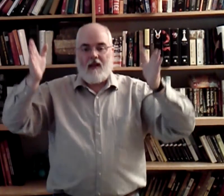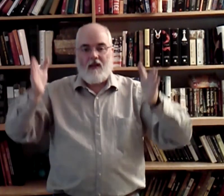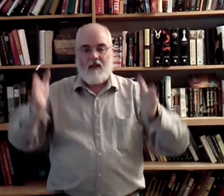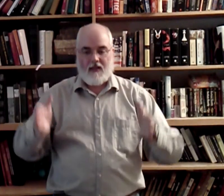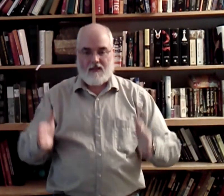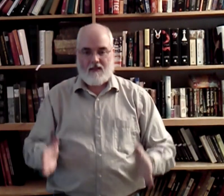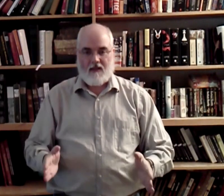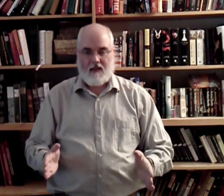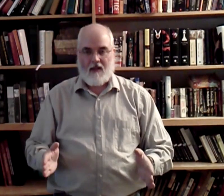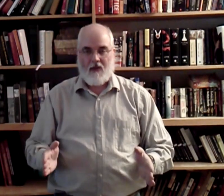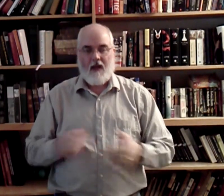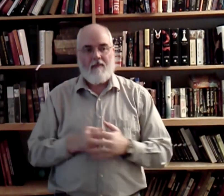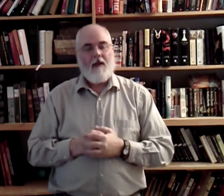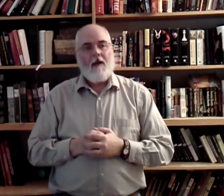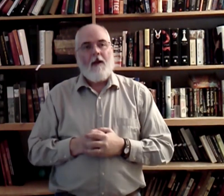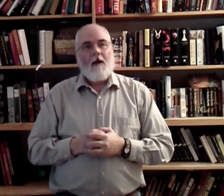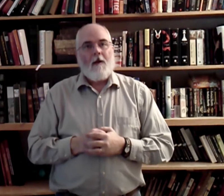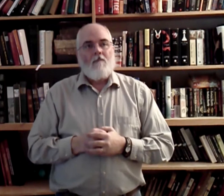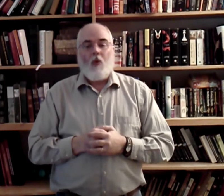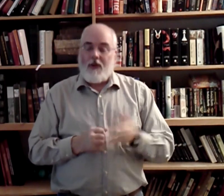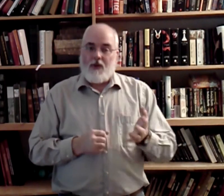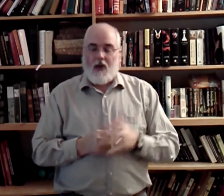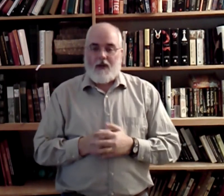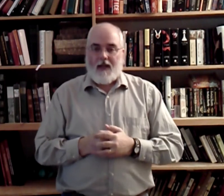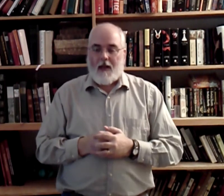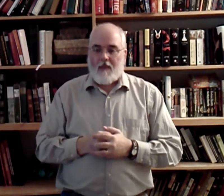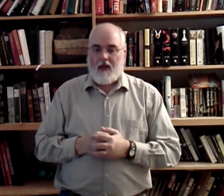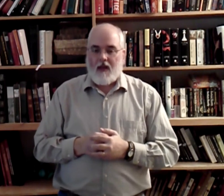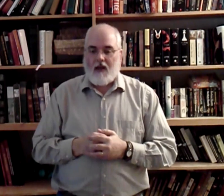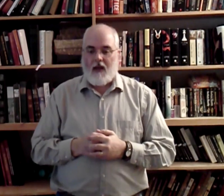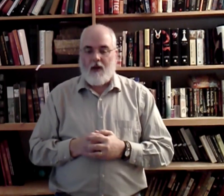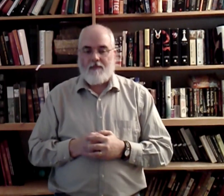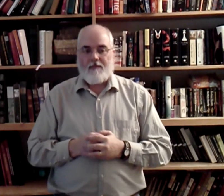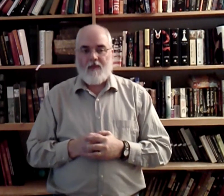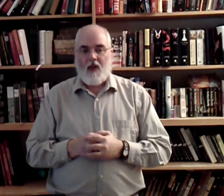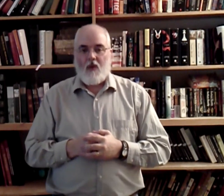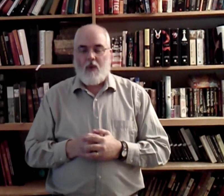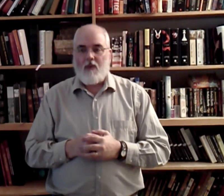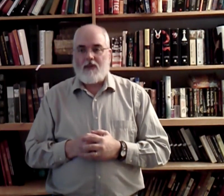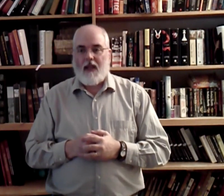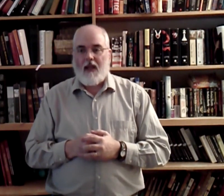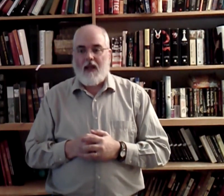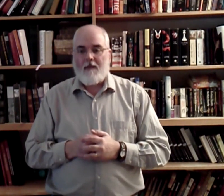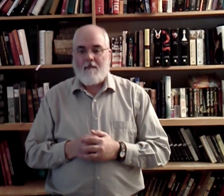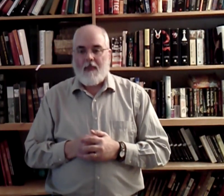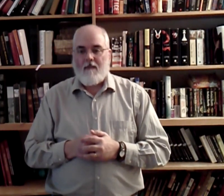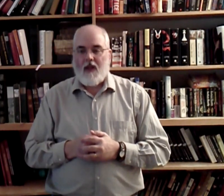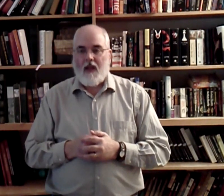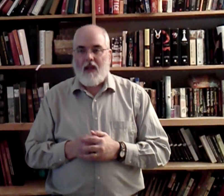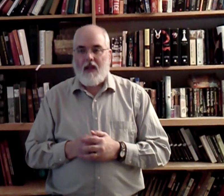then this. Okay? We do this all the time. We will say a